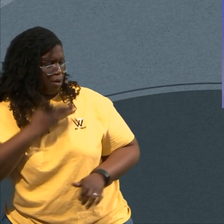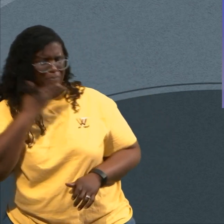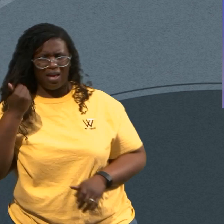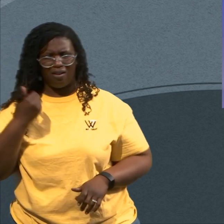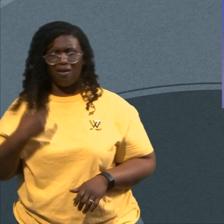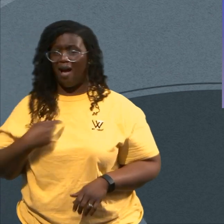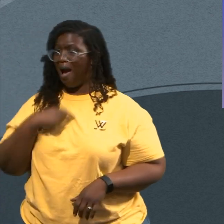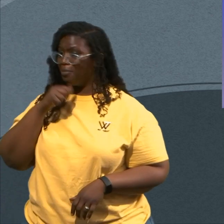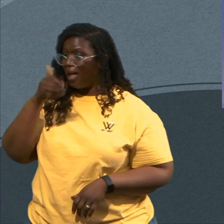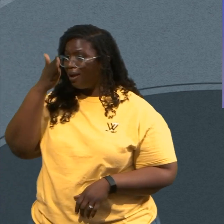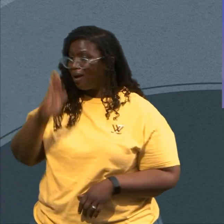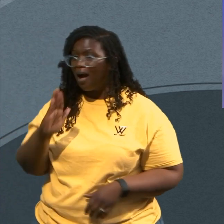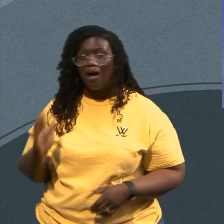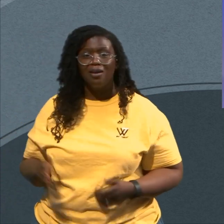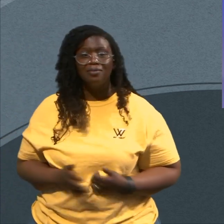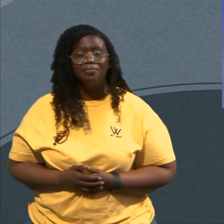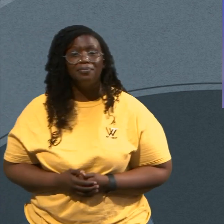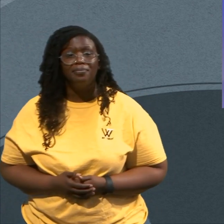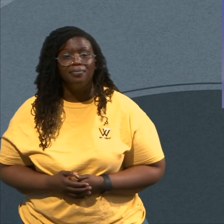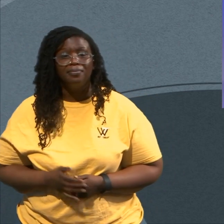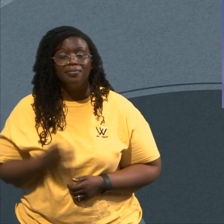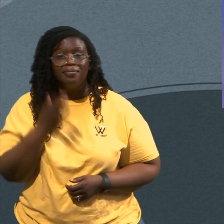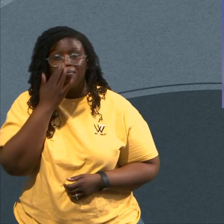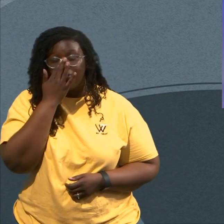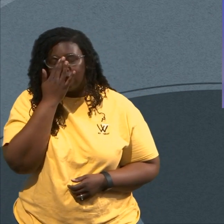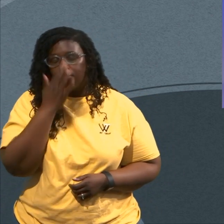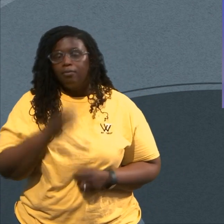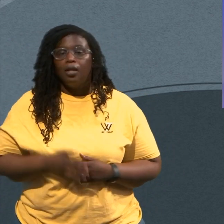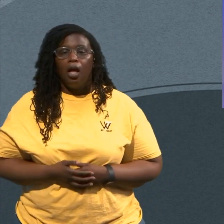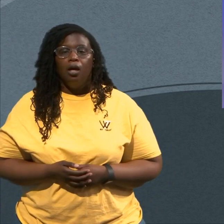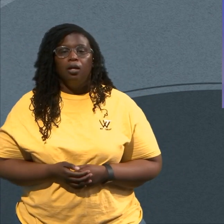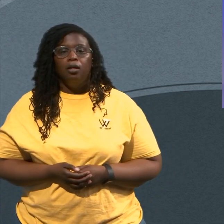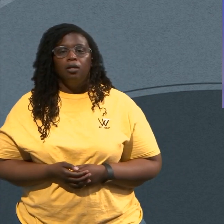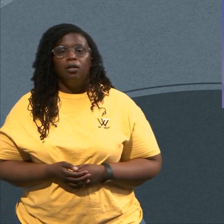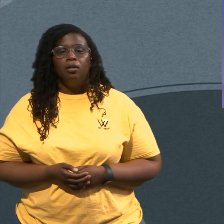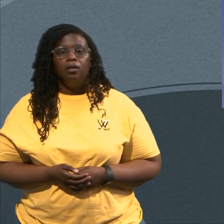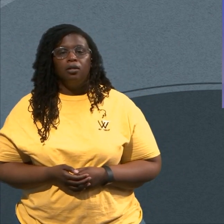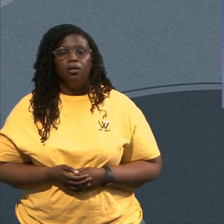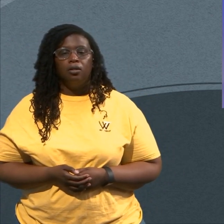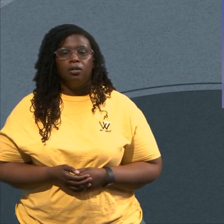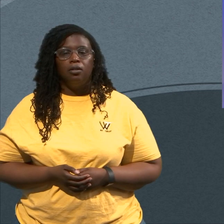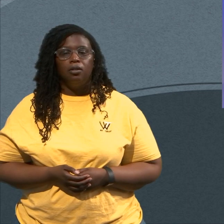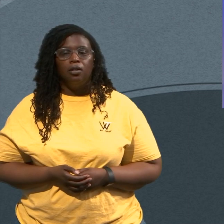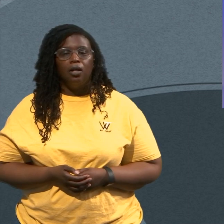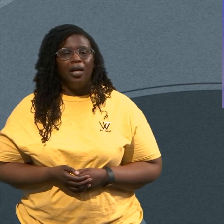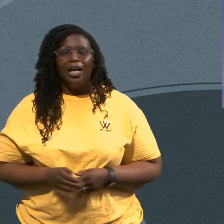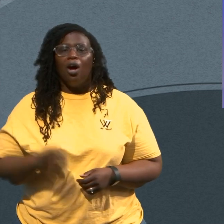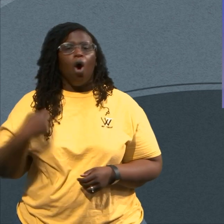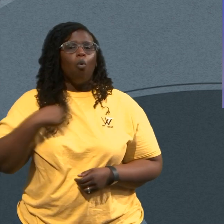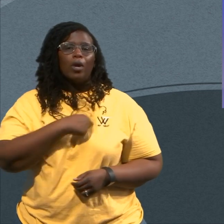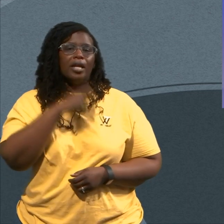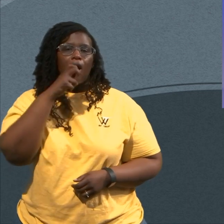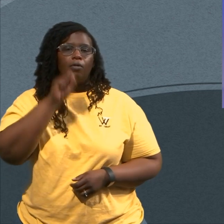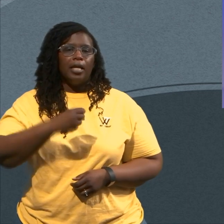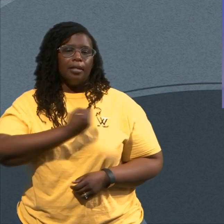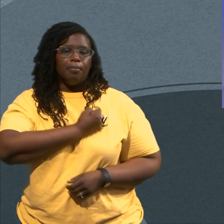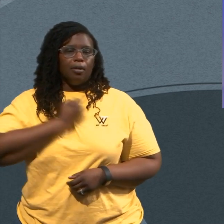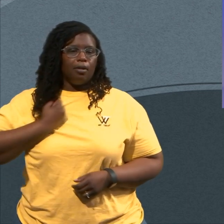Know What It Would Do If You Would Take The S Off Your Chest And You